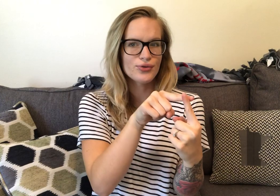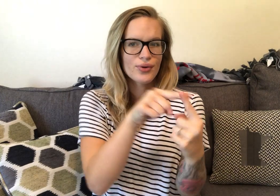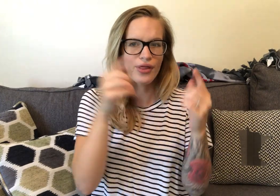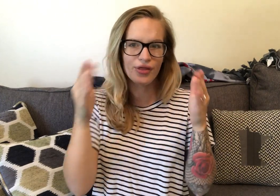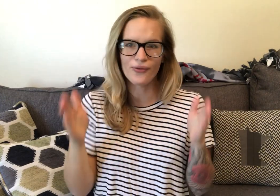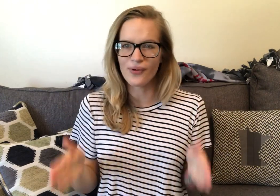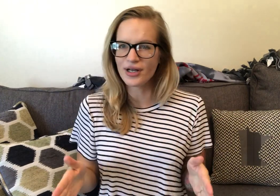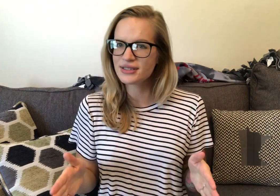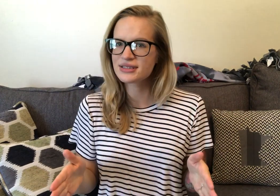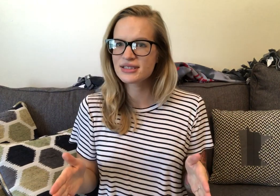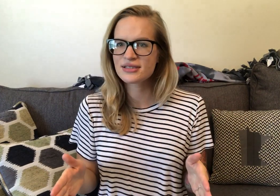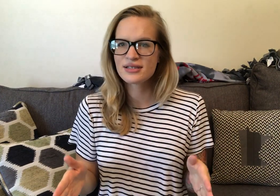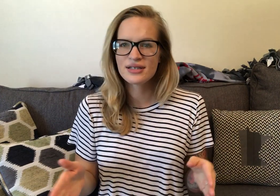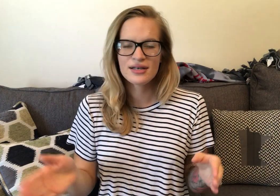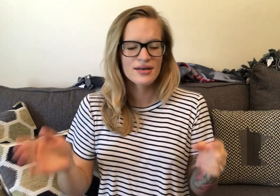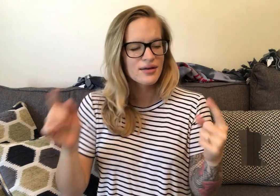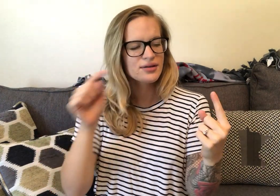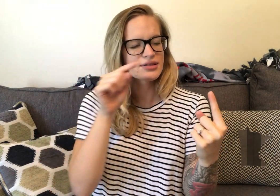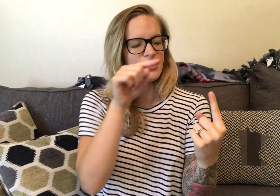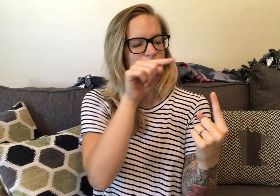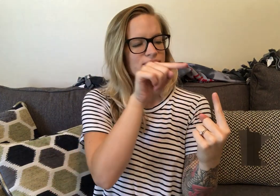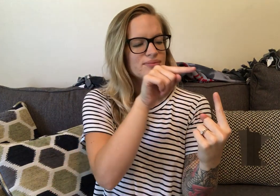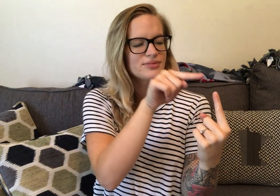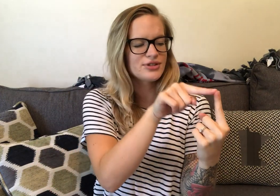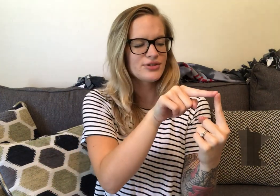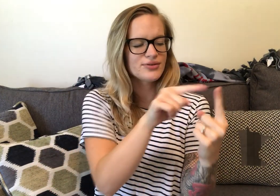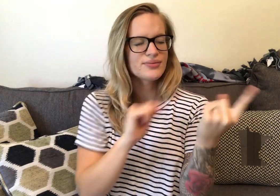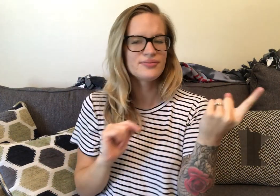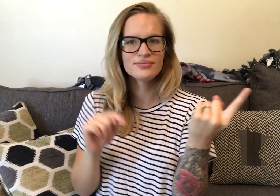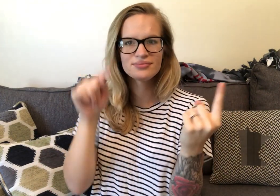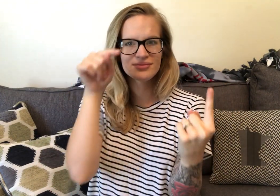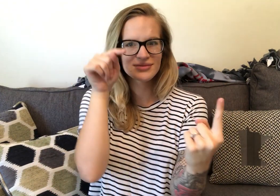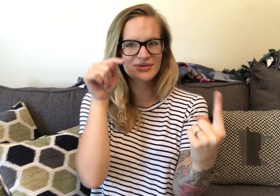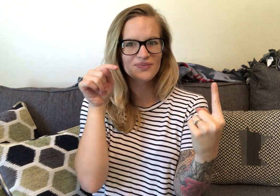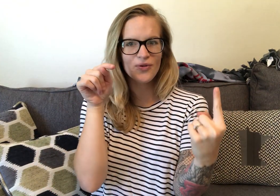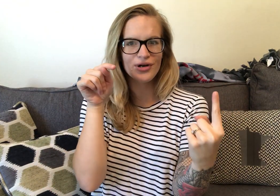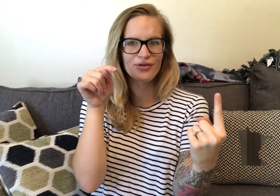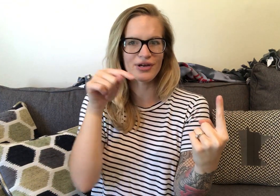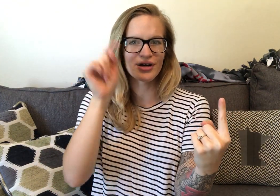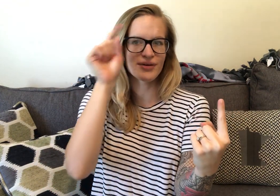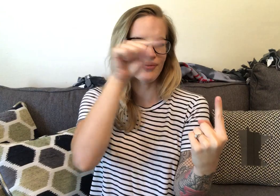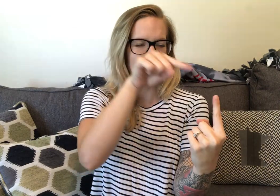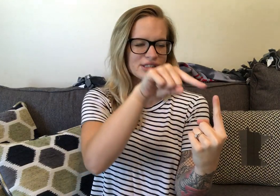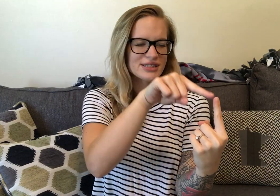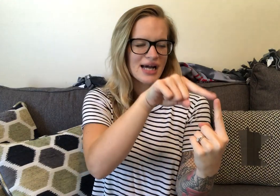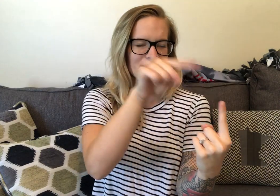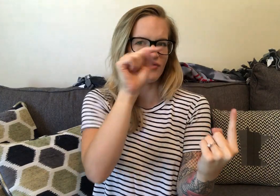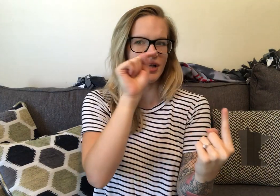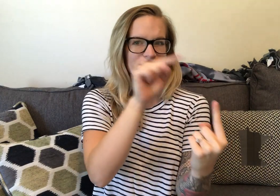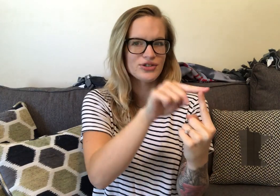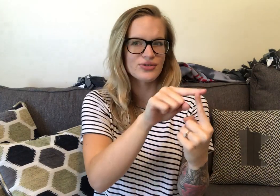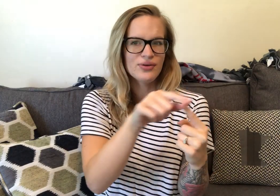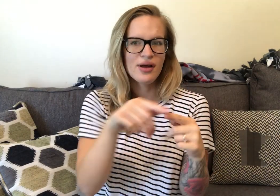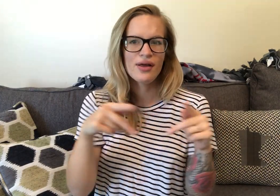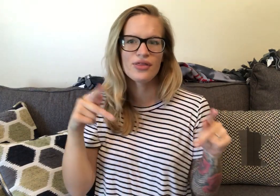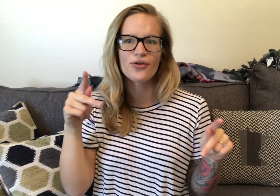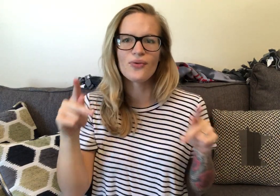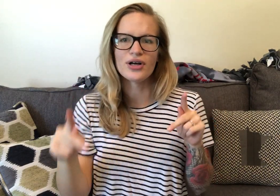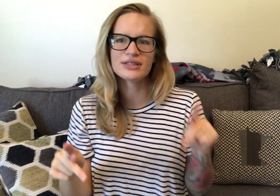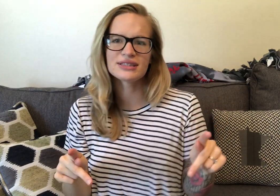the ones. So to. Point her finger. Point to the top of it. To the ones.